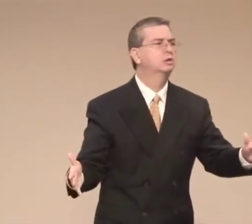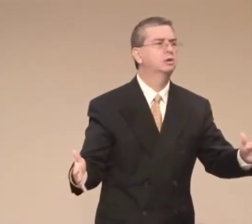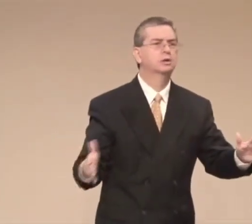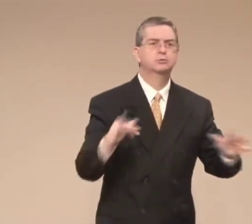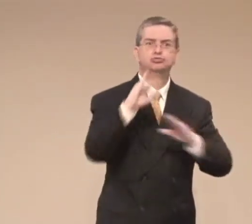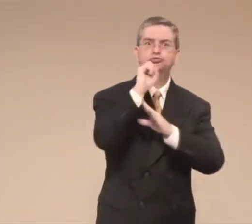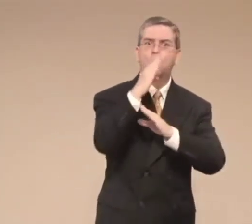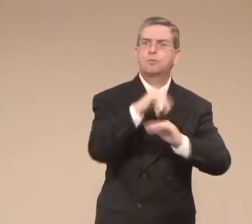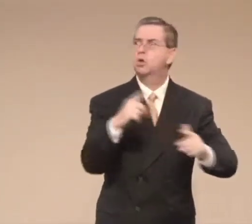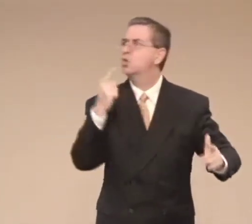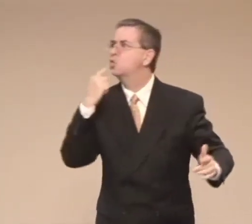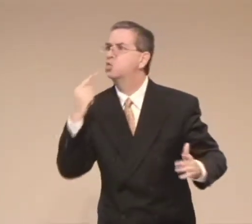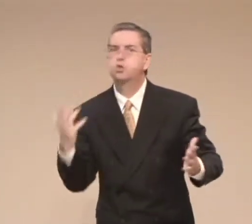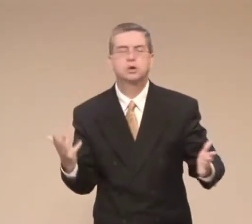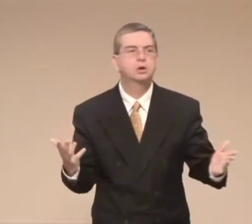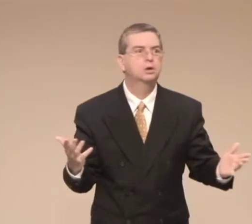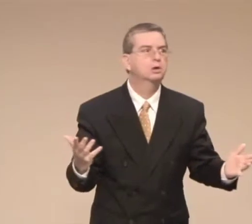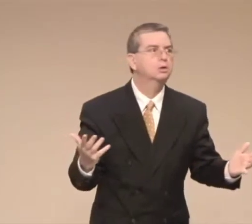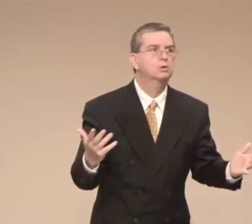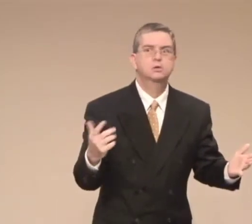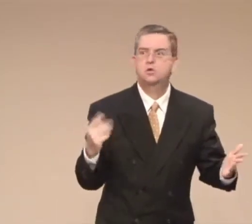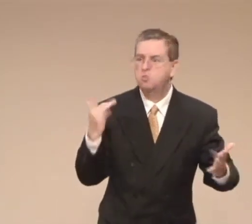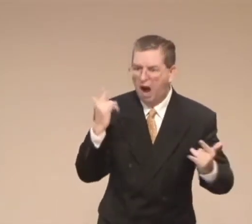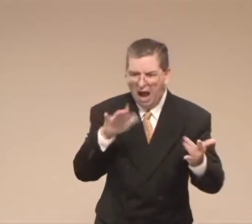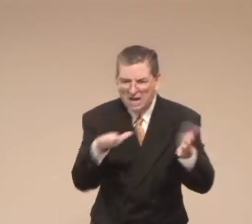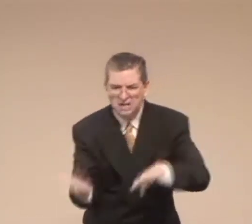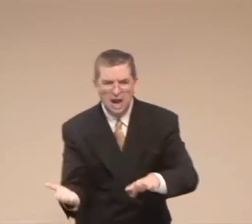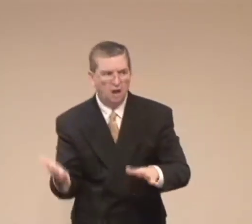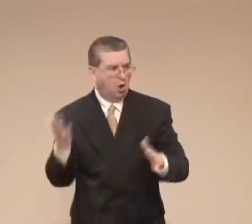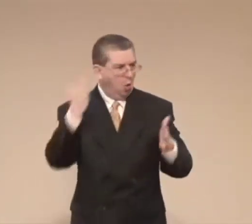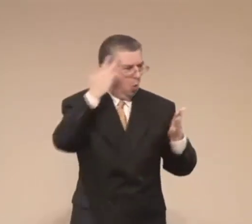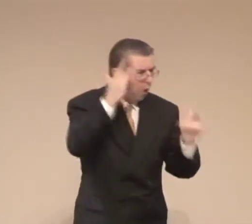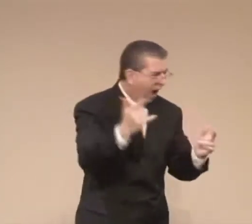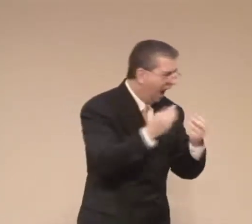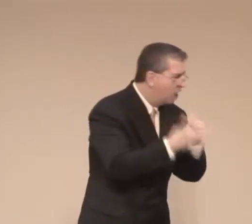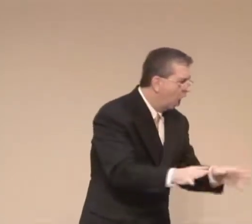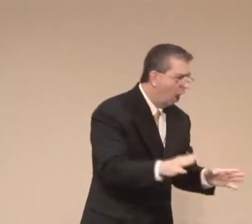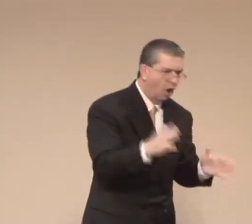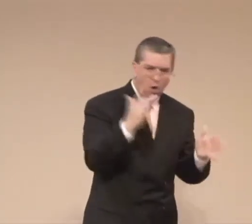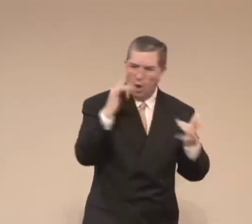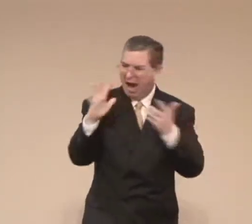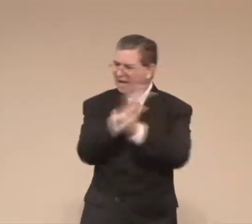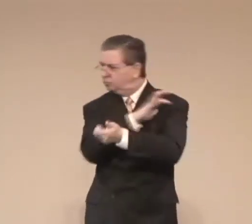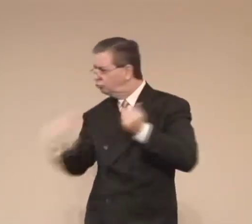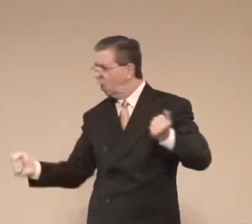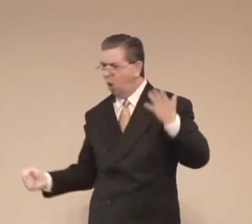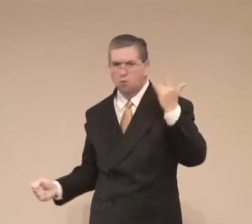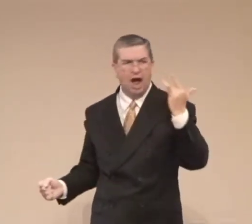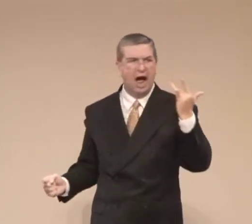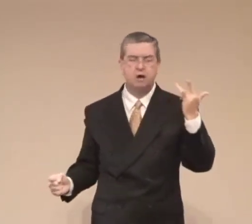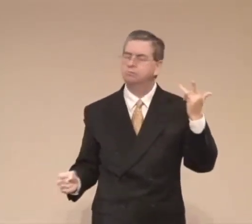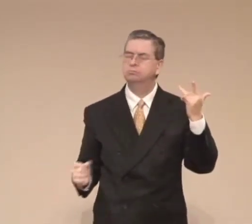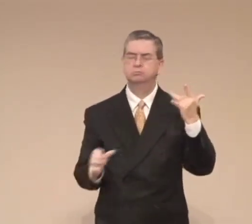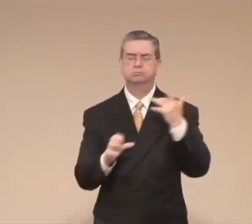He didn't have to blame anyone and say, Who killed my seven children? Why did I lose everything?